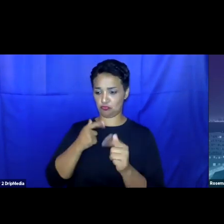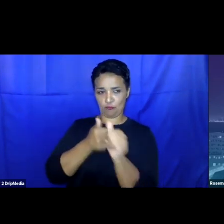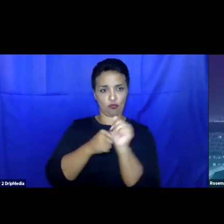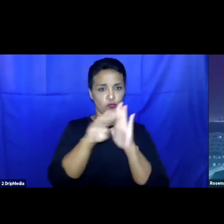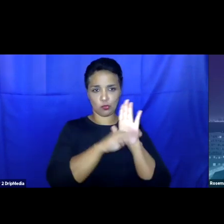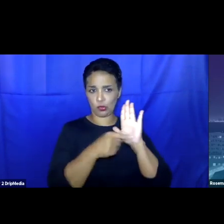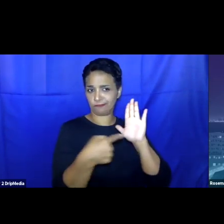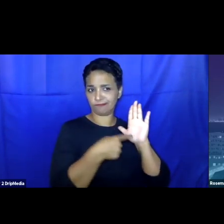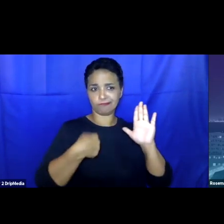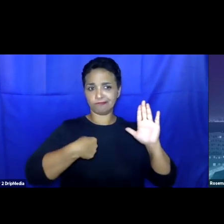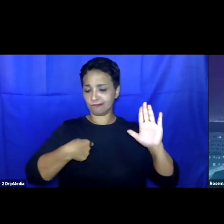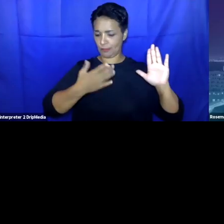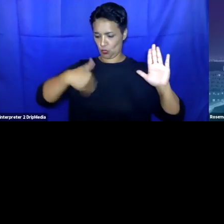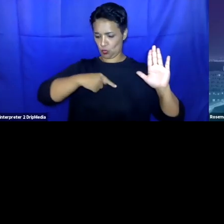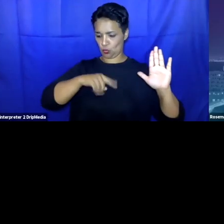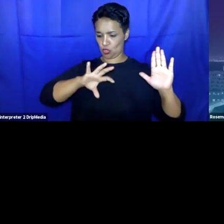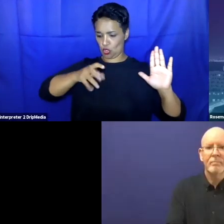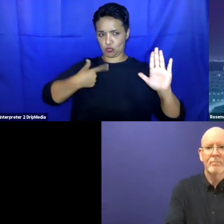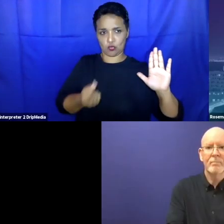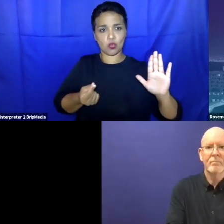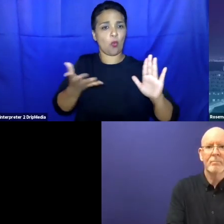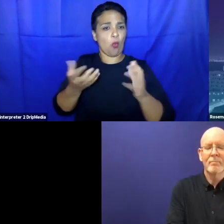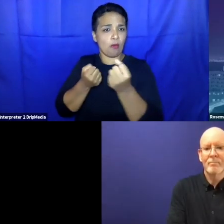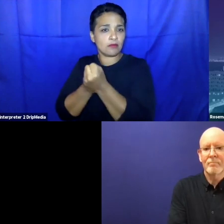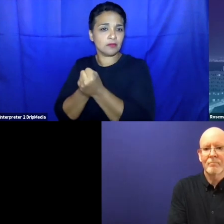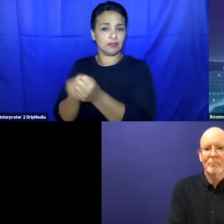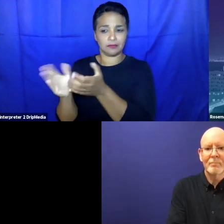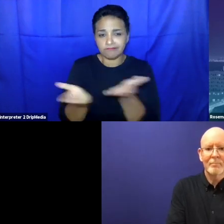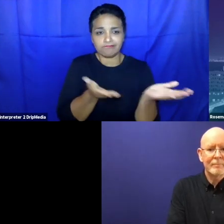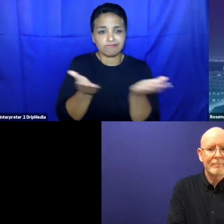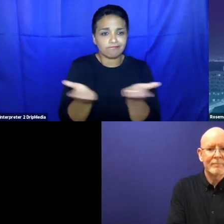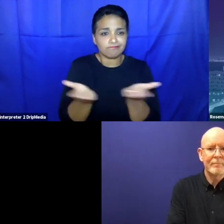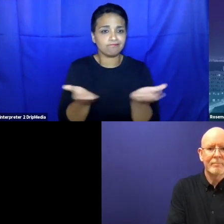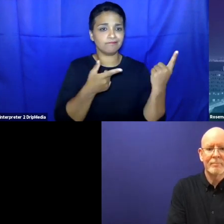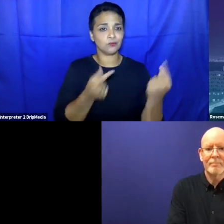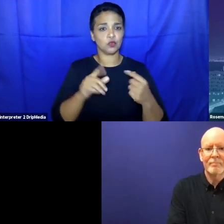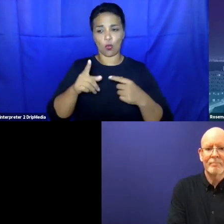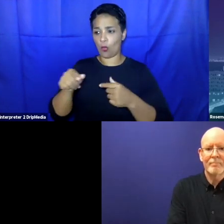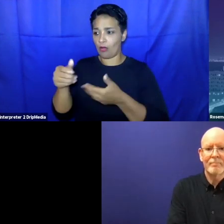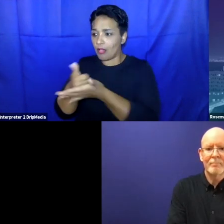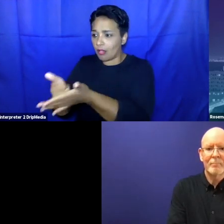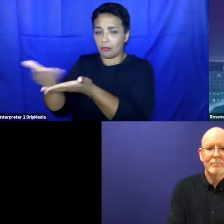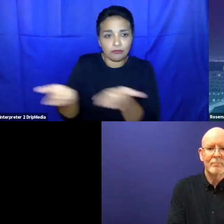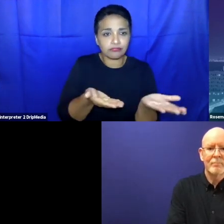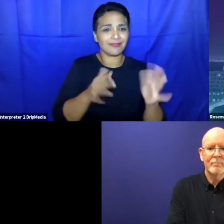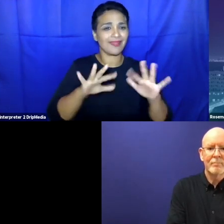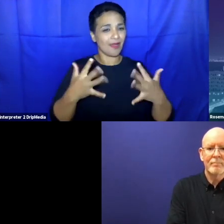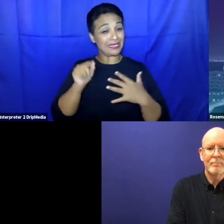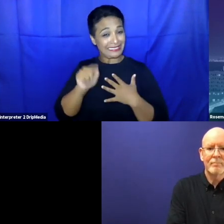whether they're going to provide operational support or whether they're going to facilitate and support returns, is in a way kind of diluting